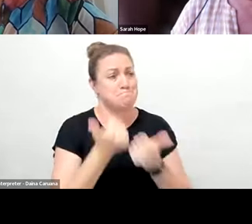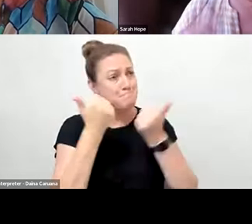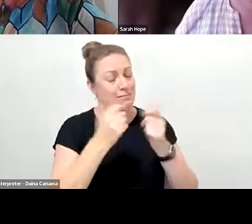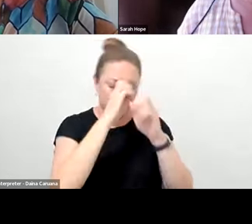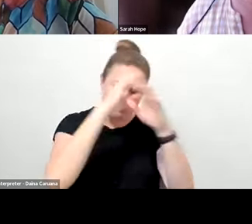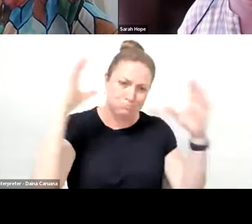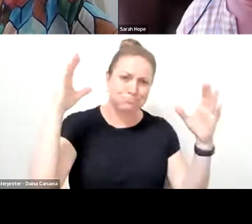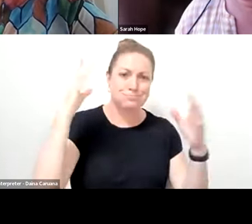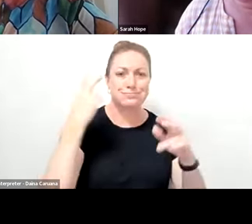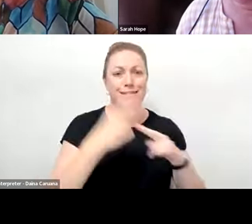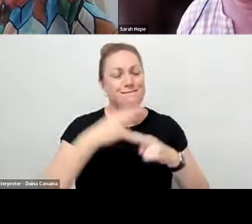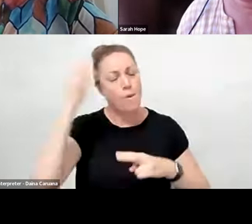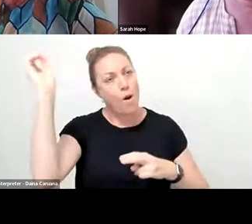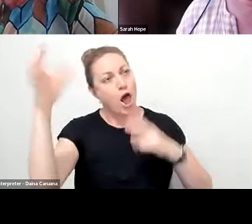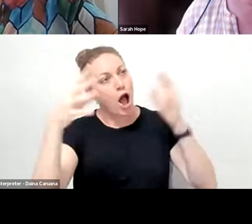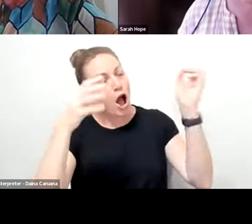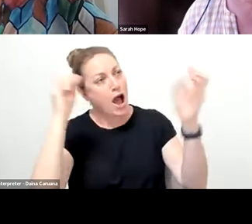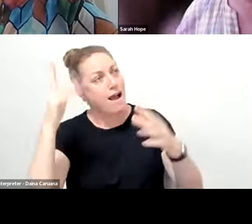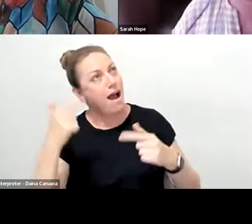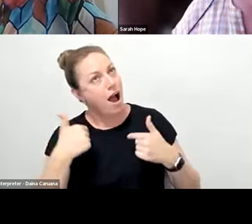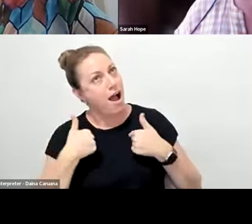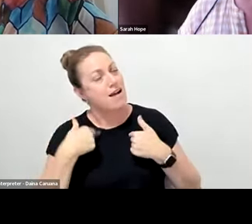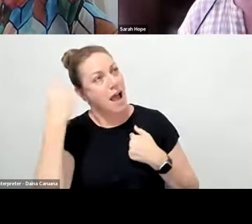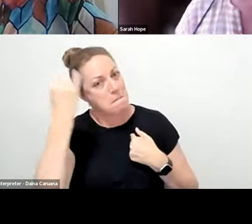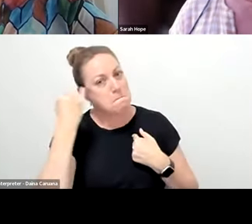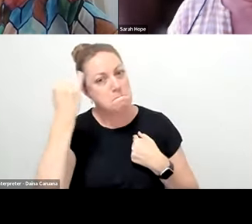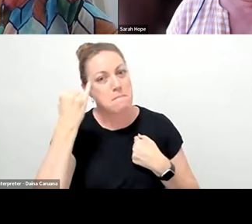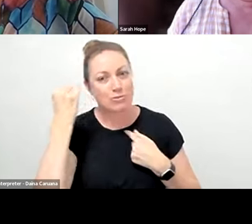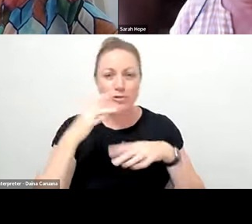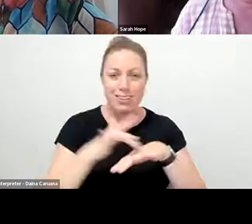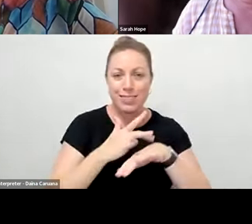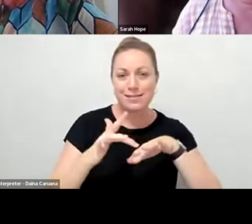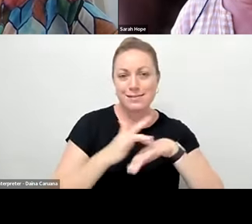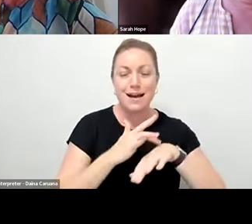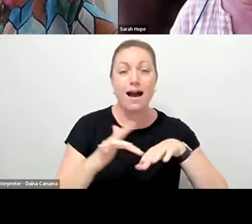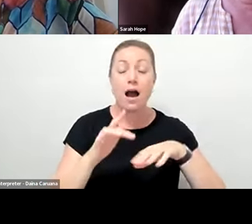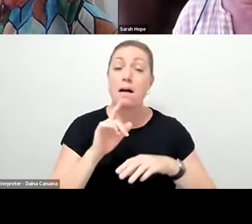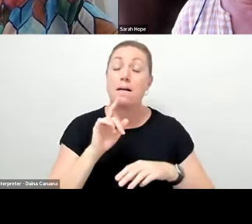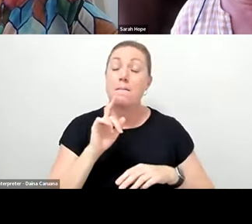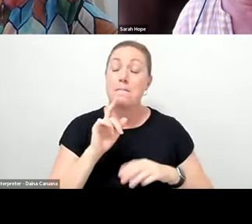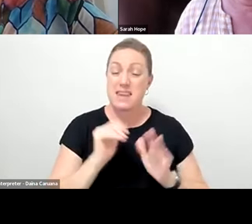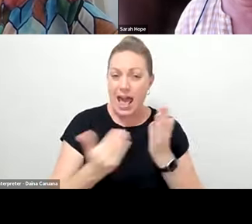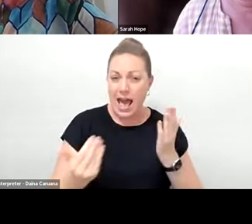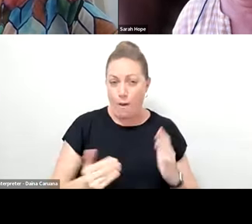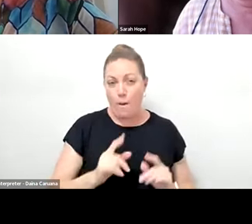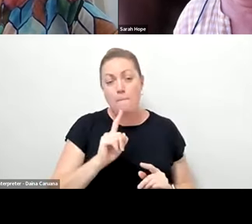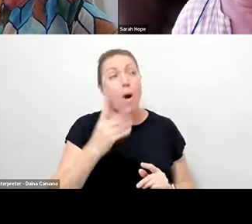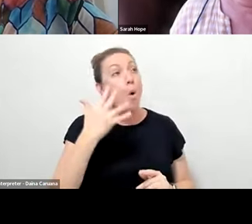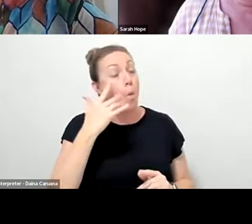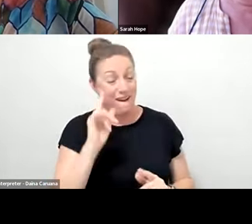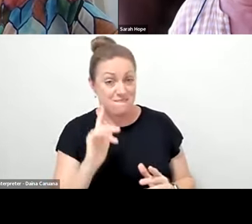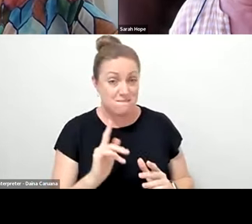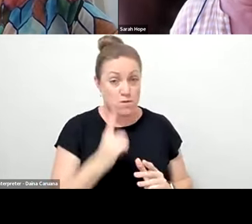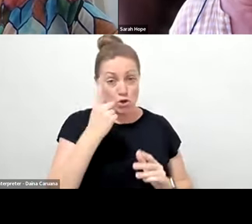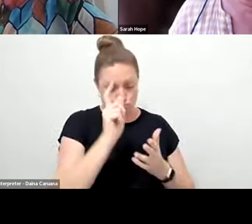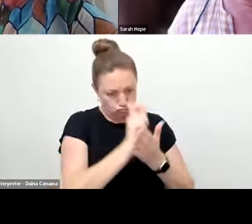I have imagined this in a traditional theatre setting now, but when it was first written, we knew it was going to tour to very remote